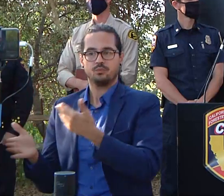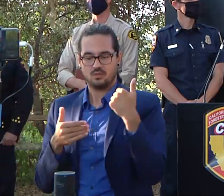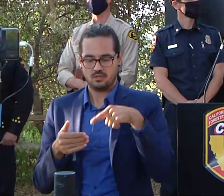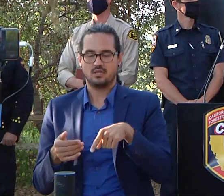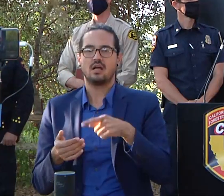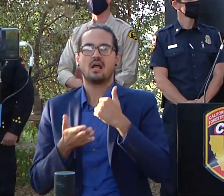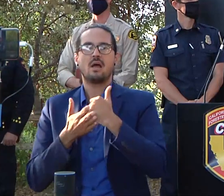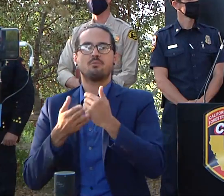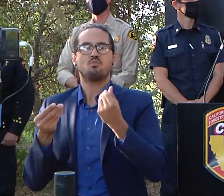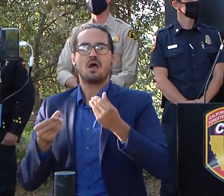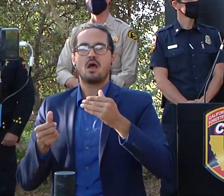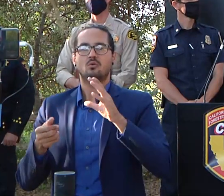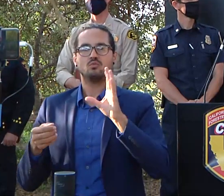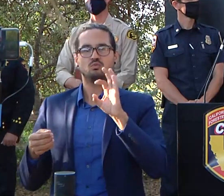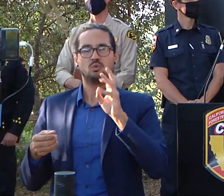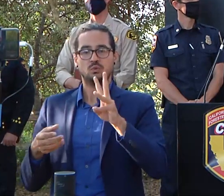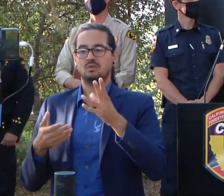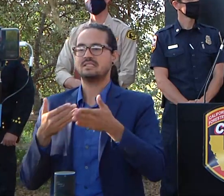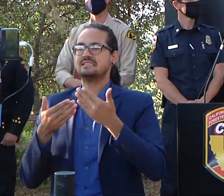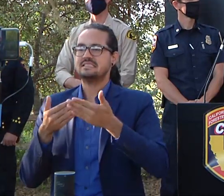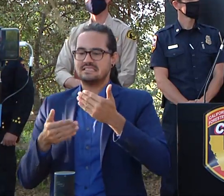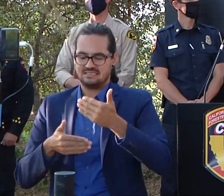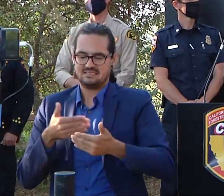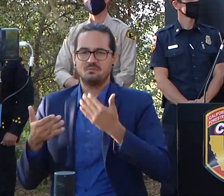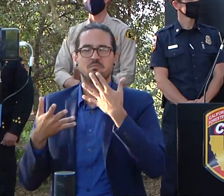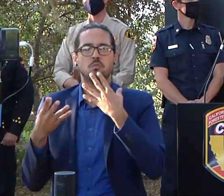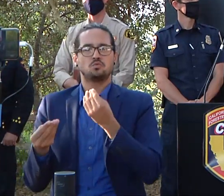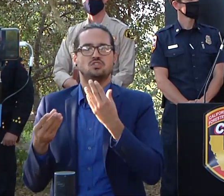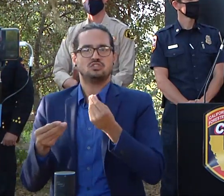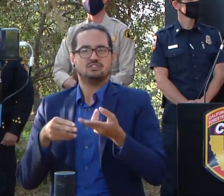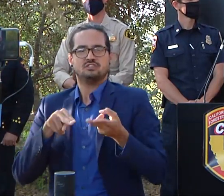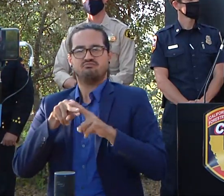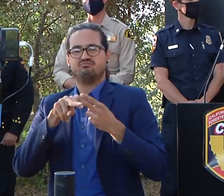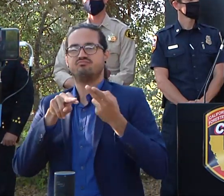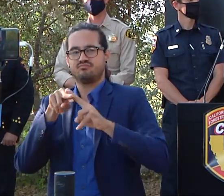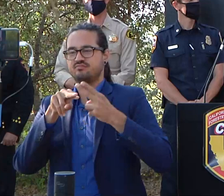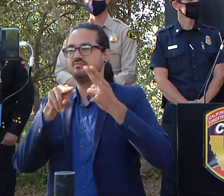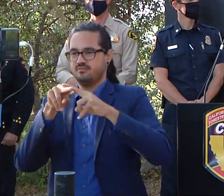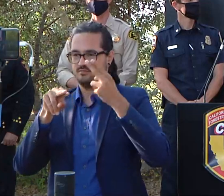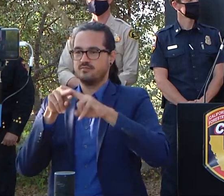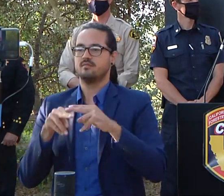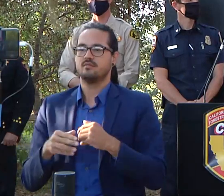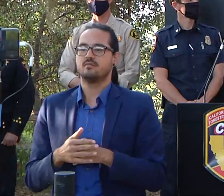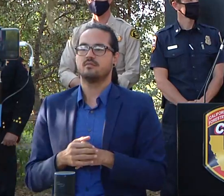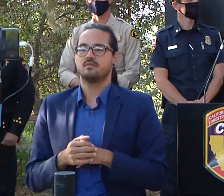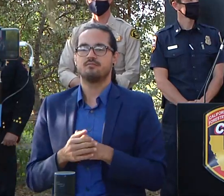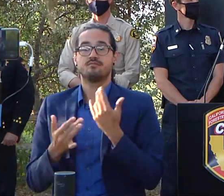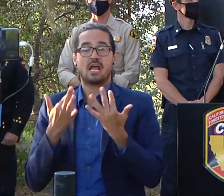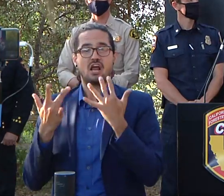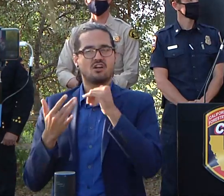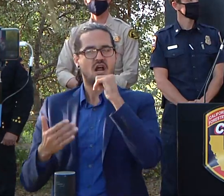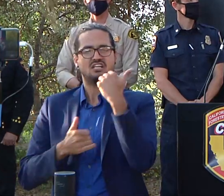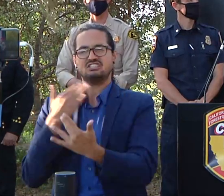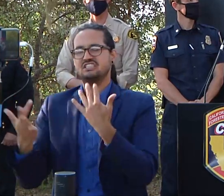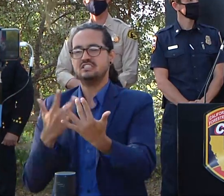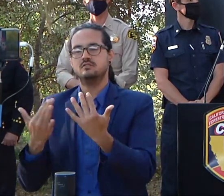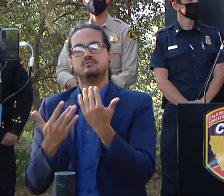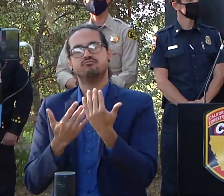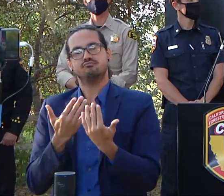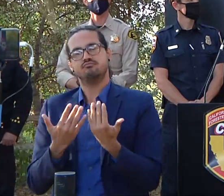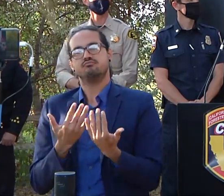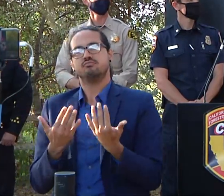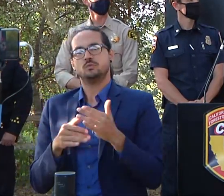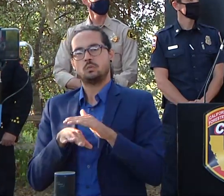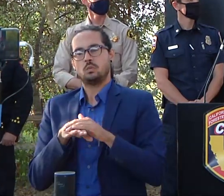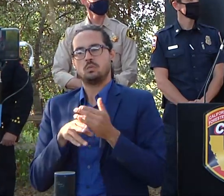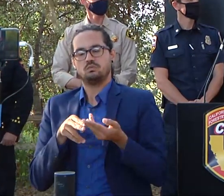moisture up so it uh helped uh mitigate some of the uh the the fire spread and uh slow that quite a bit but as